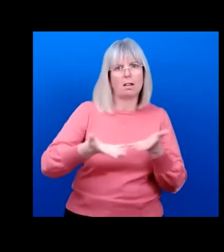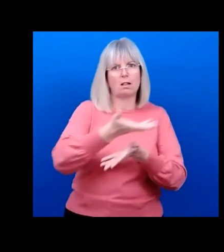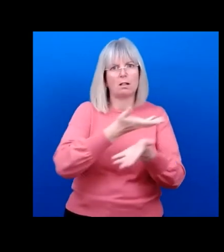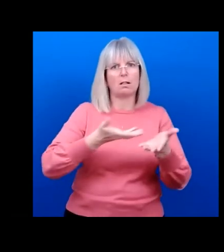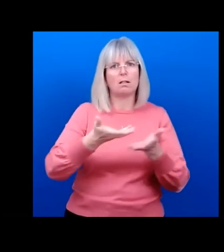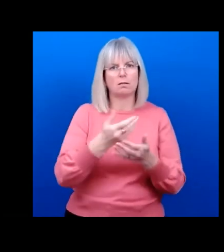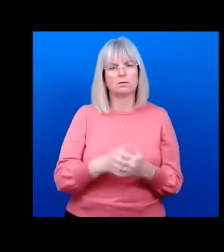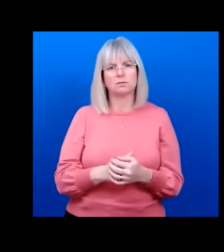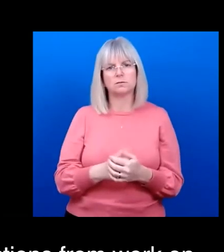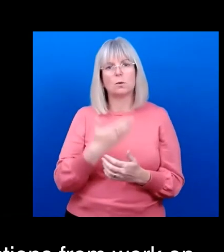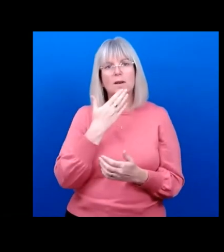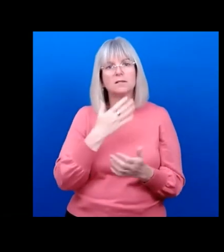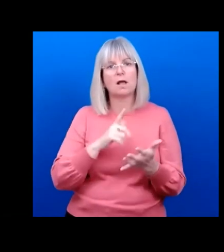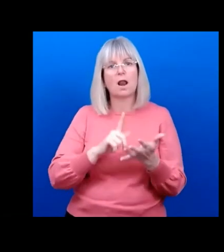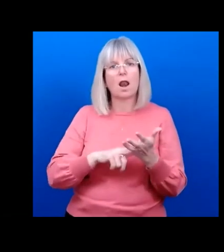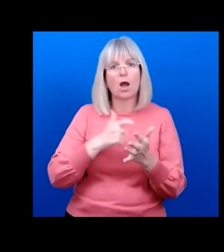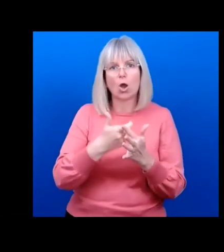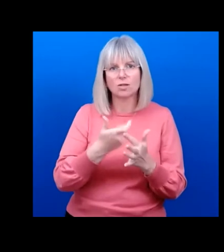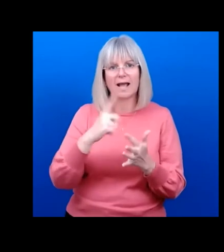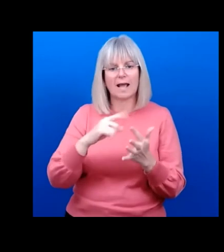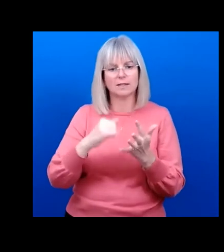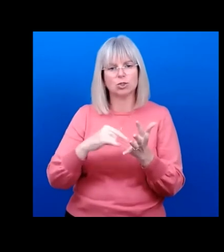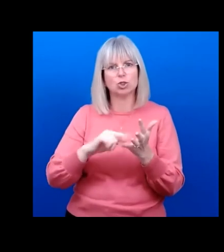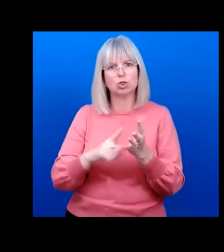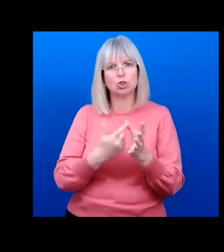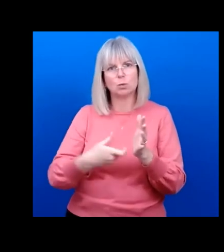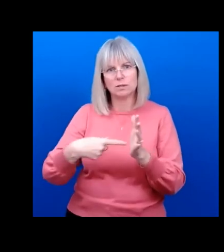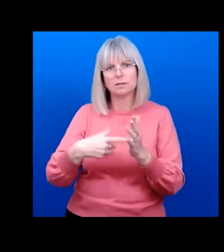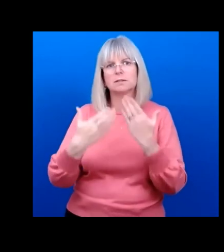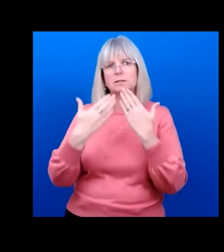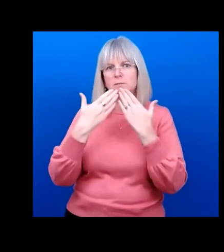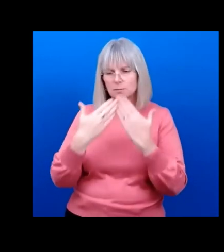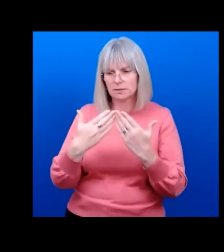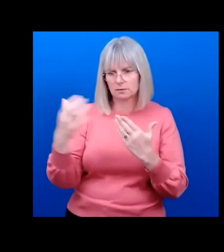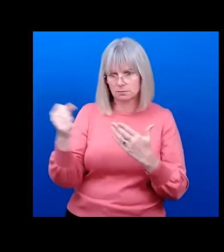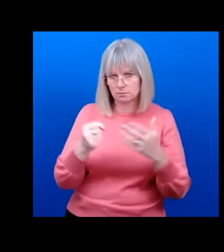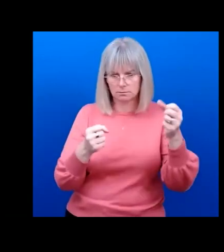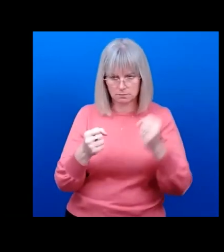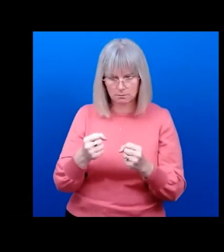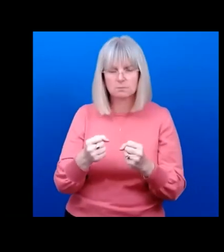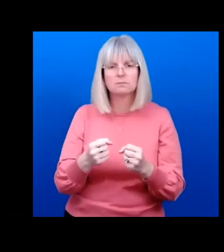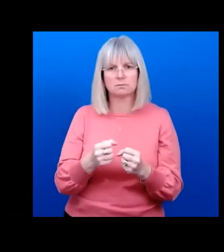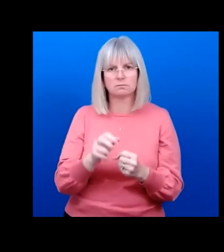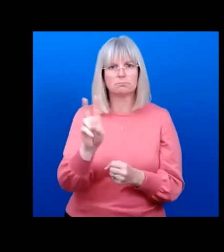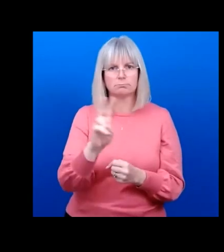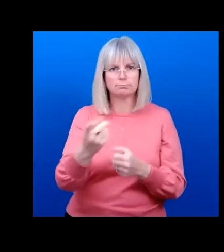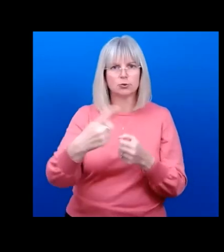please stay with us. Jennifer I'd like to invite Dr. Phuk Wintan and Ms. Mananza Galani to join us.